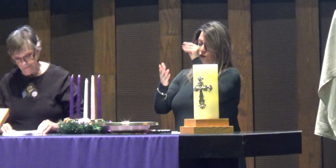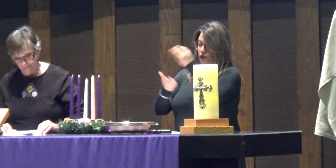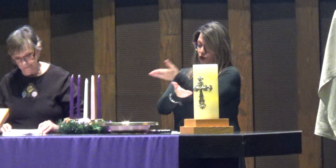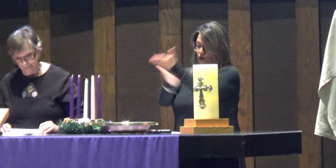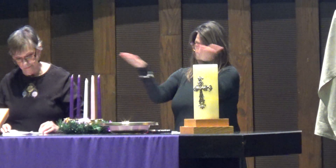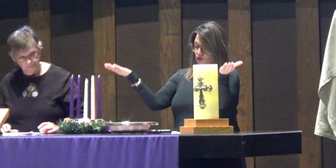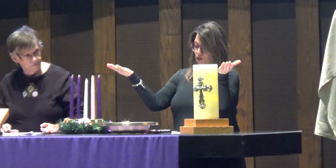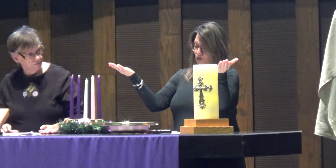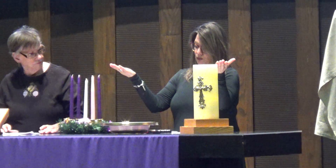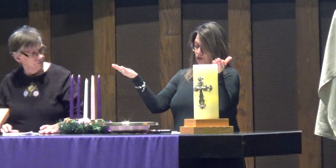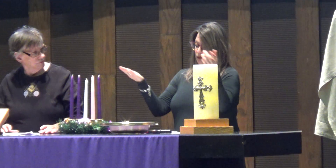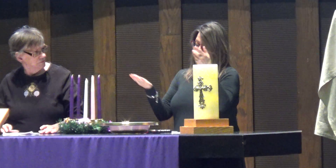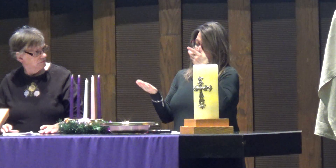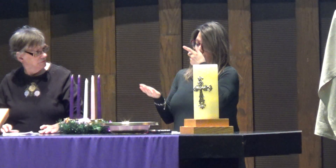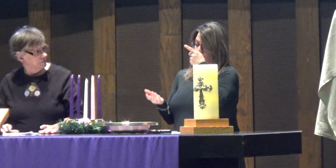This will be a sign to you.